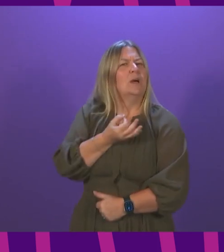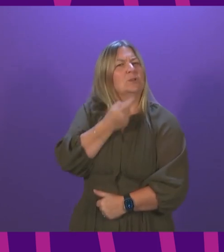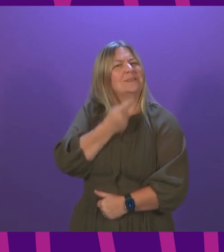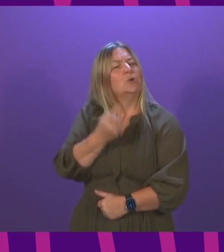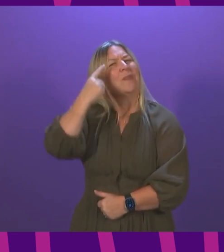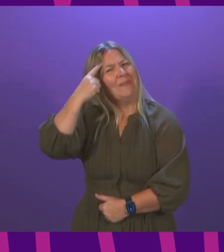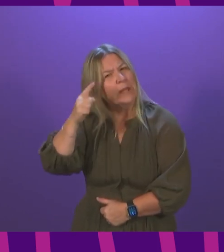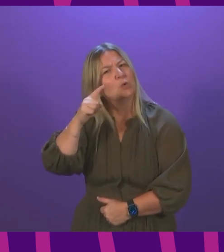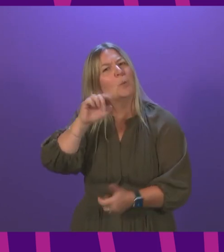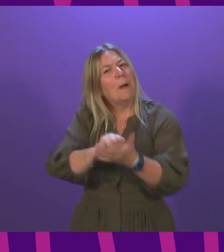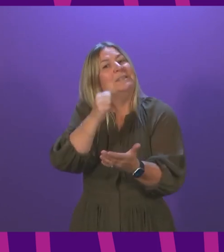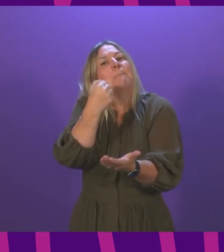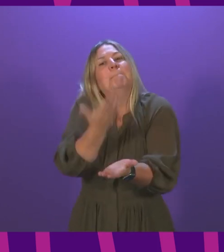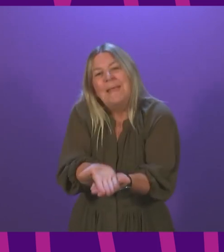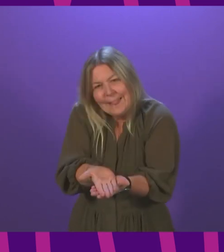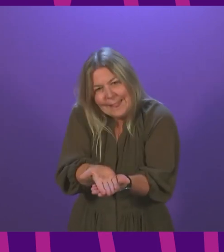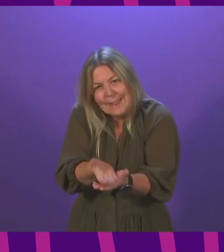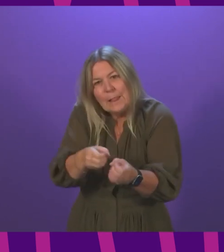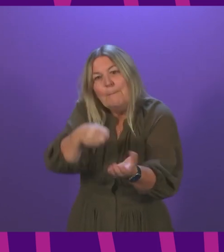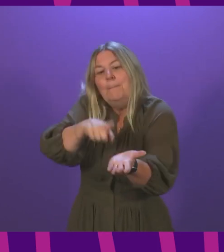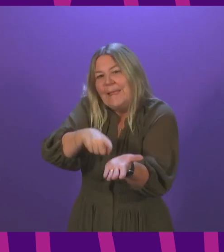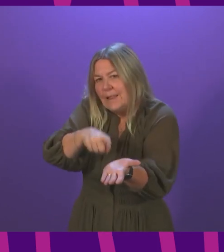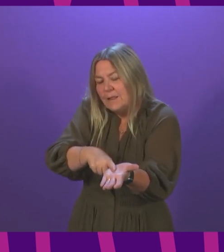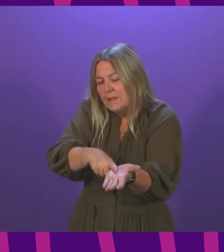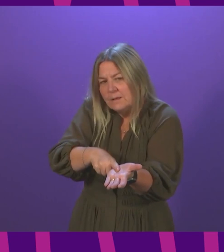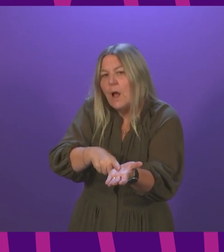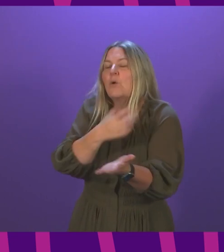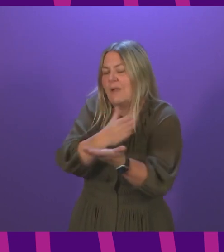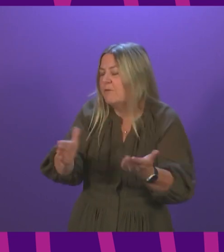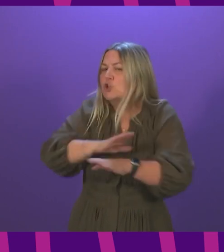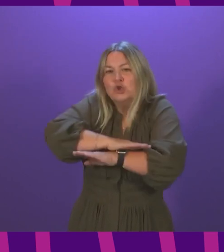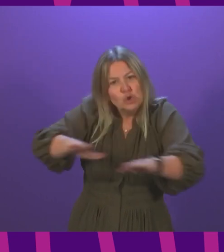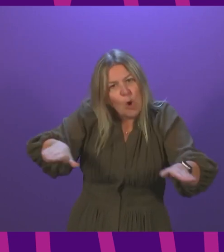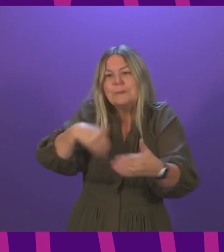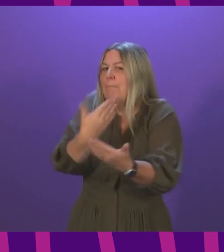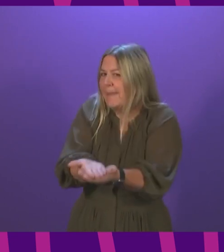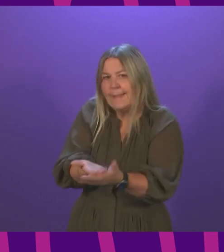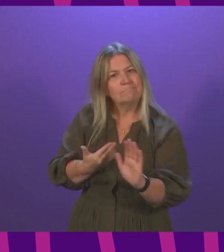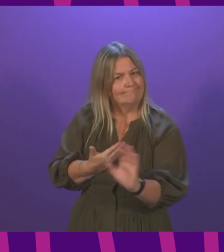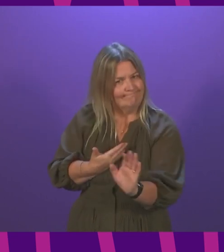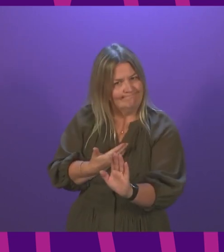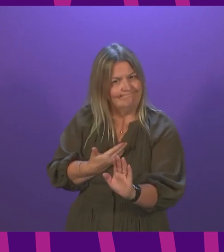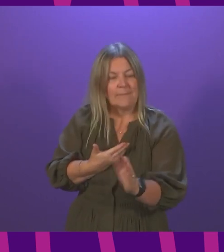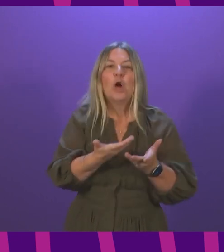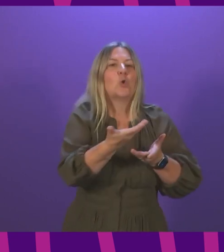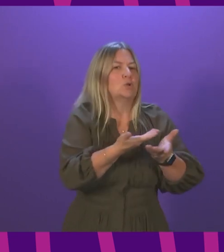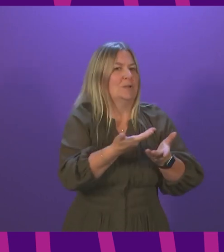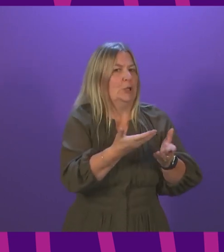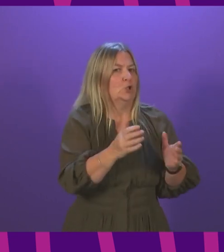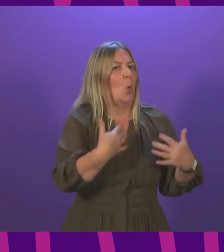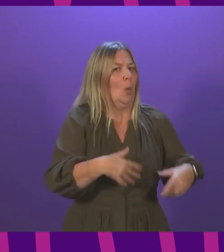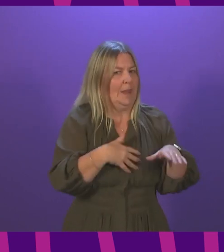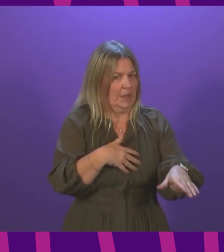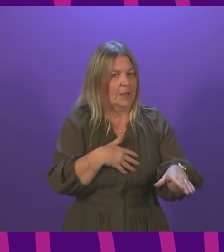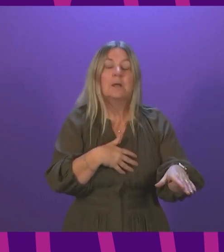that he had published a bill this morning and I simply was making the point that's not the case. we will consider the consultation. We will consider that fully and with an open